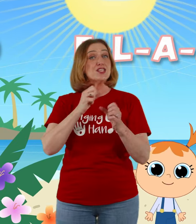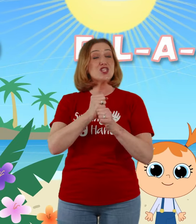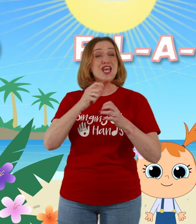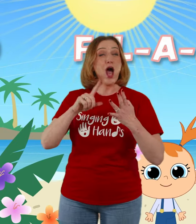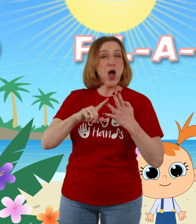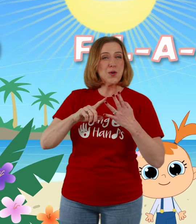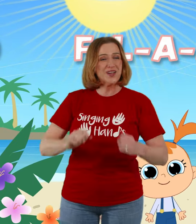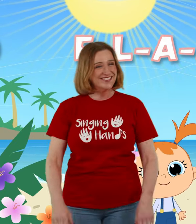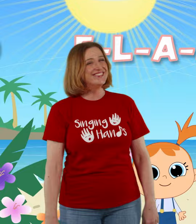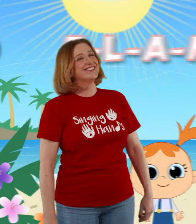-G-O